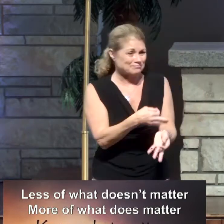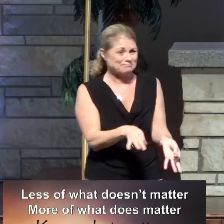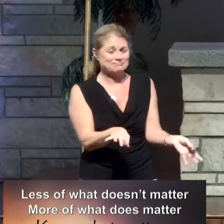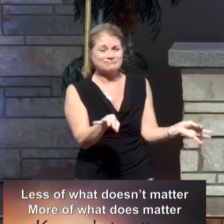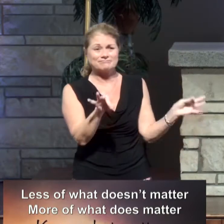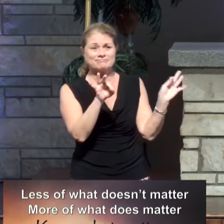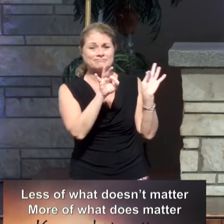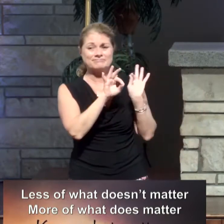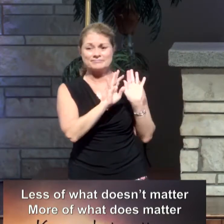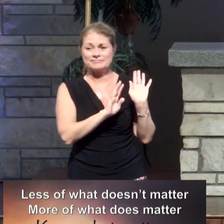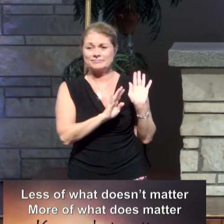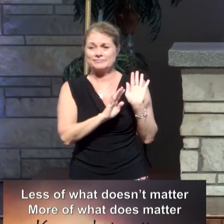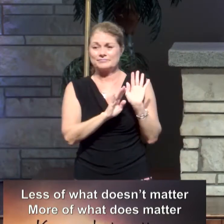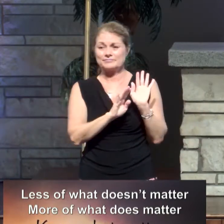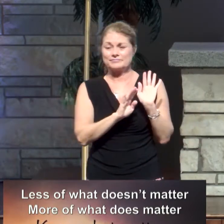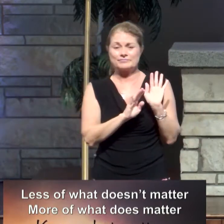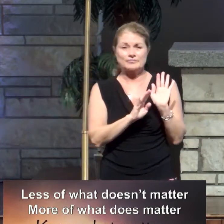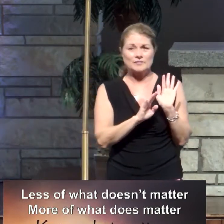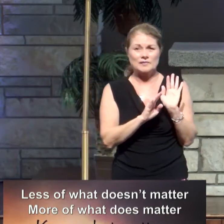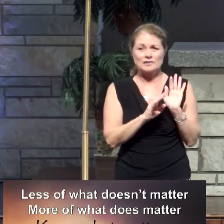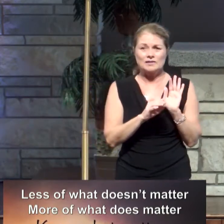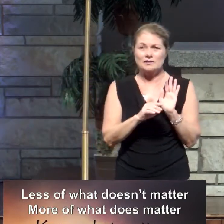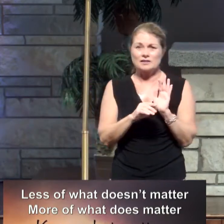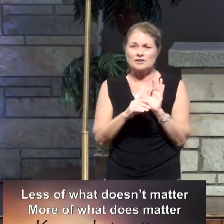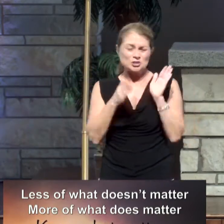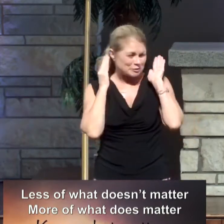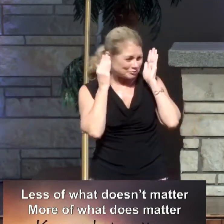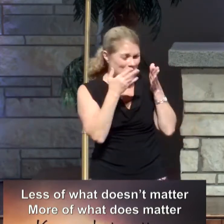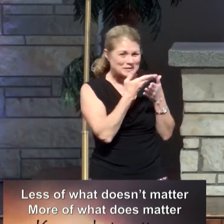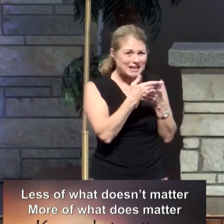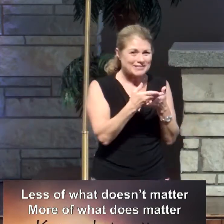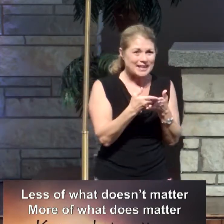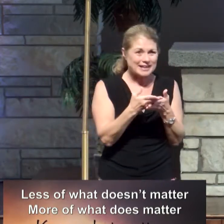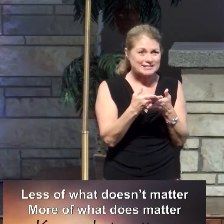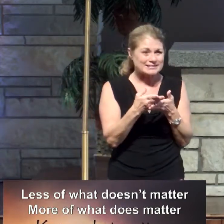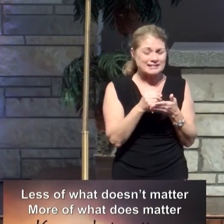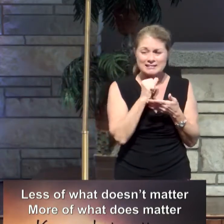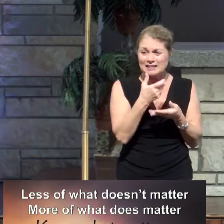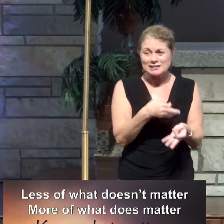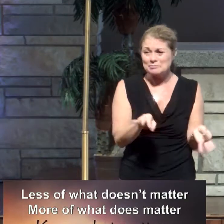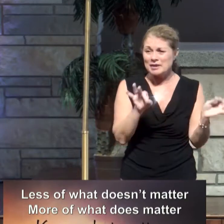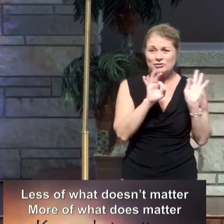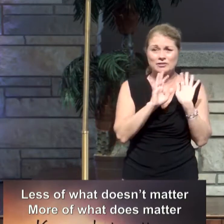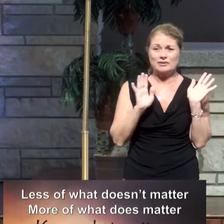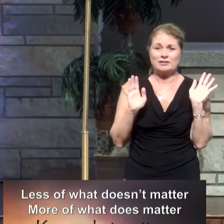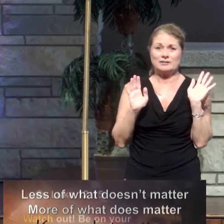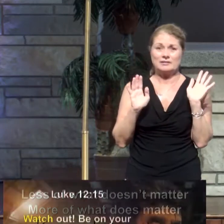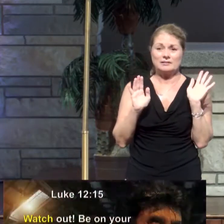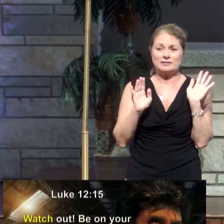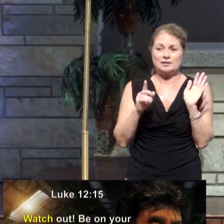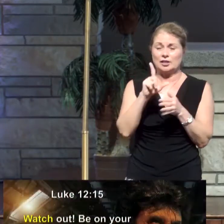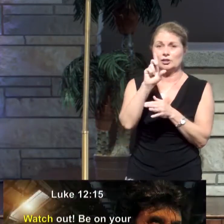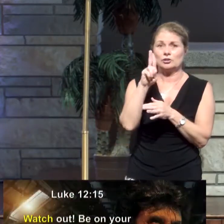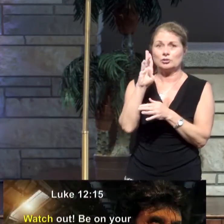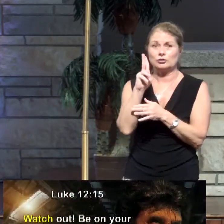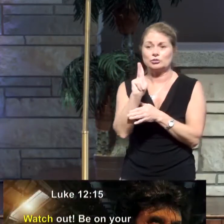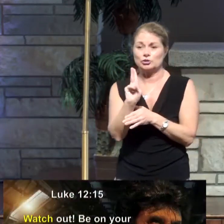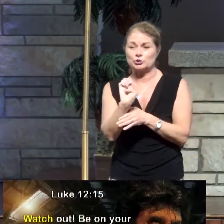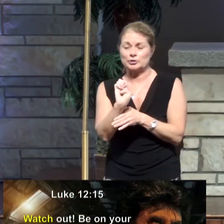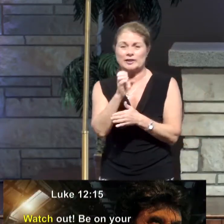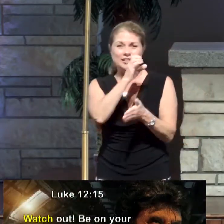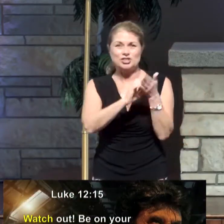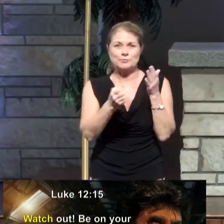to a hill of beans. To be focused on stuff that does not matter. It was in Luke chapter 12